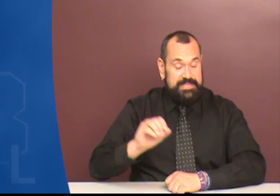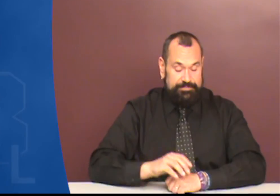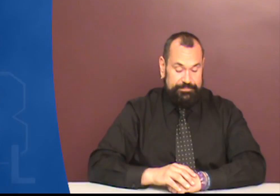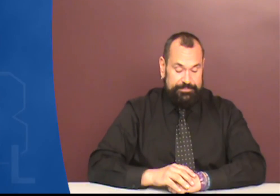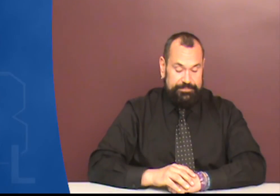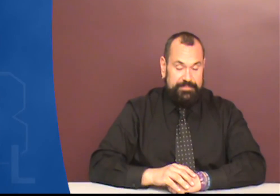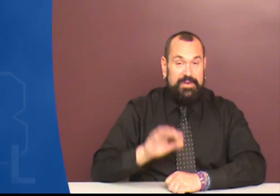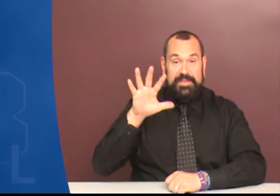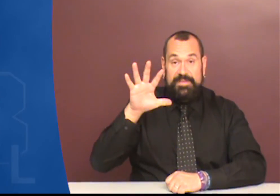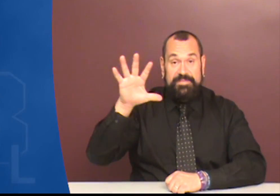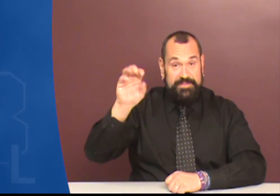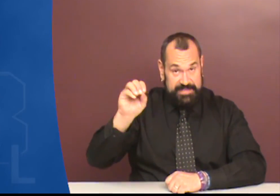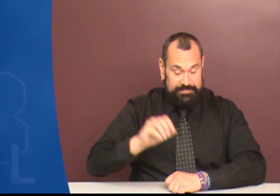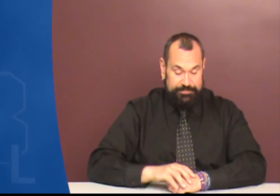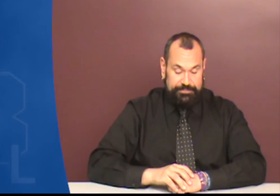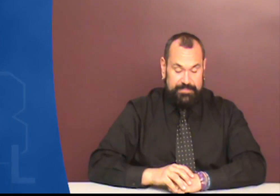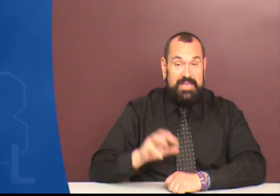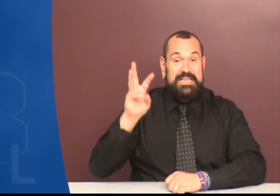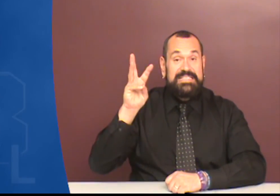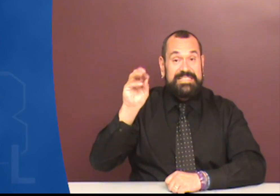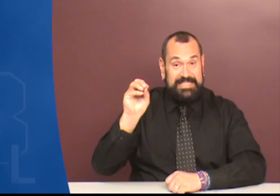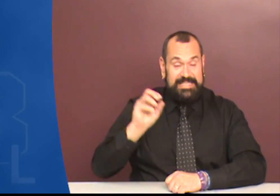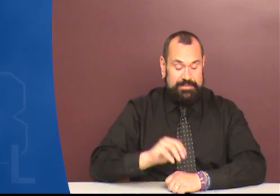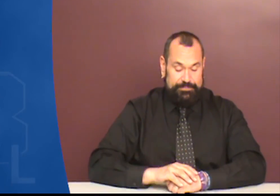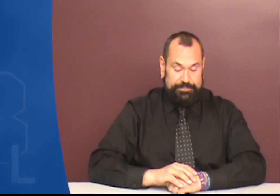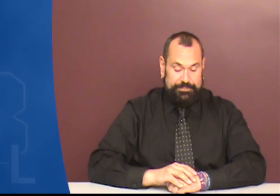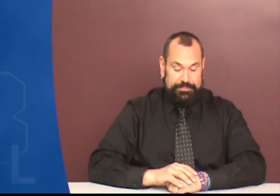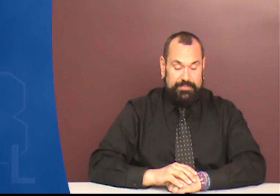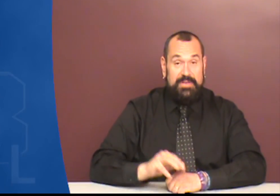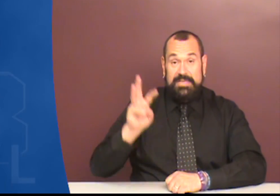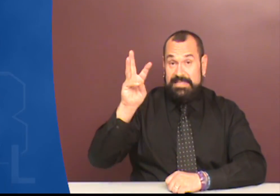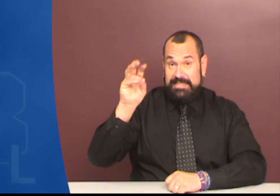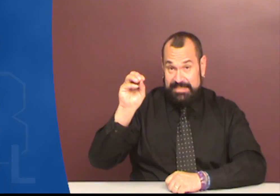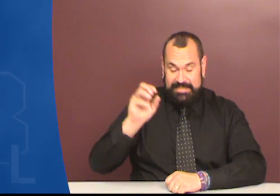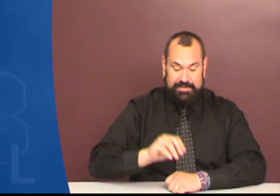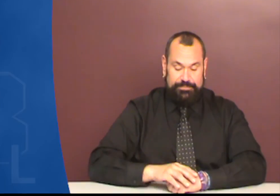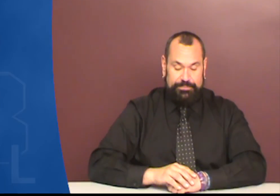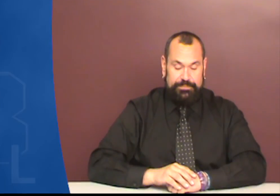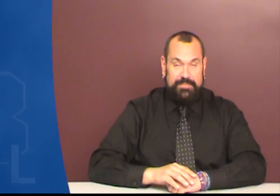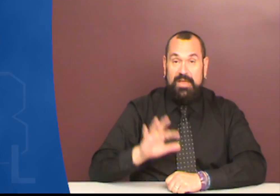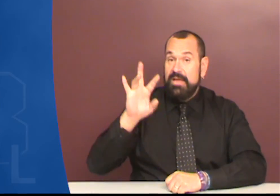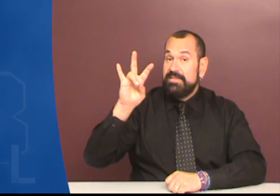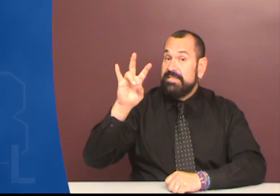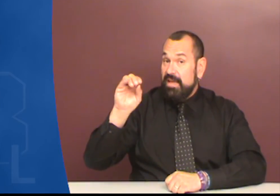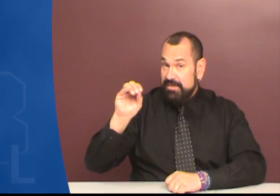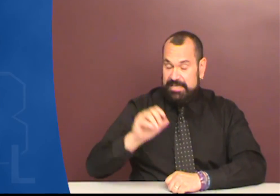50 60 60 70